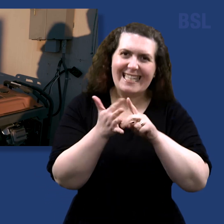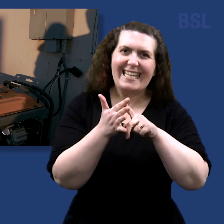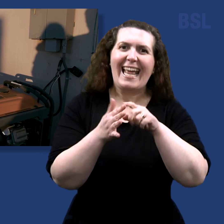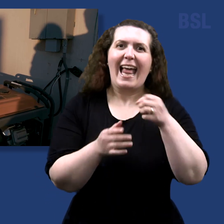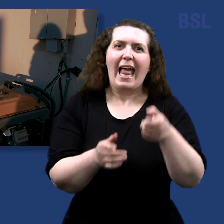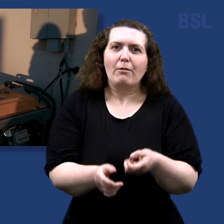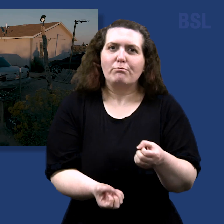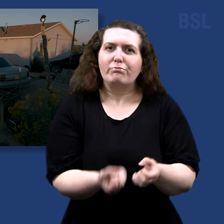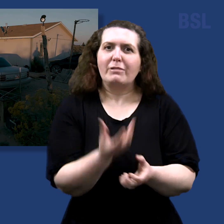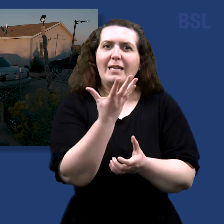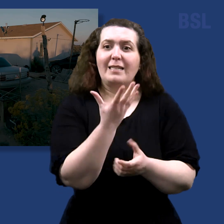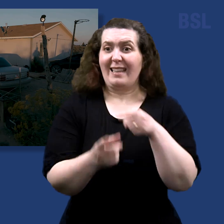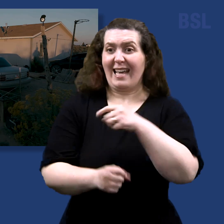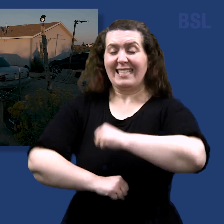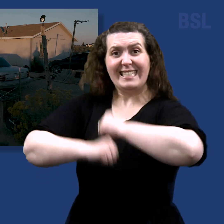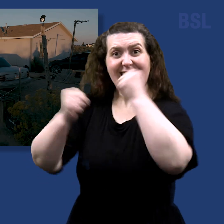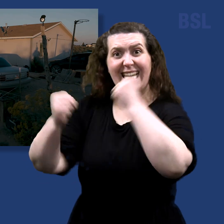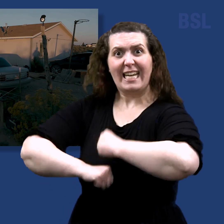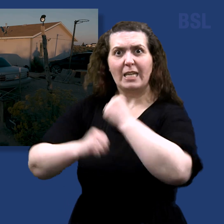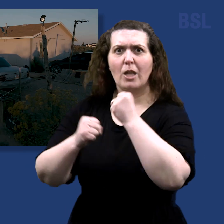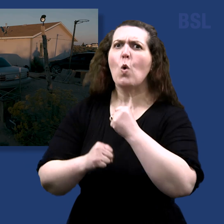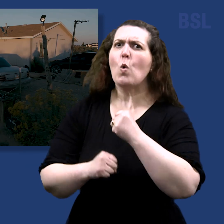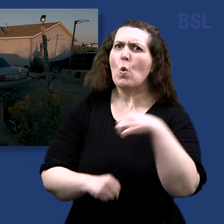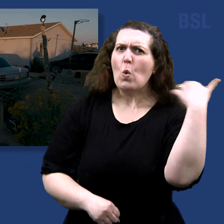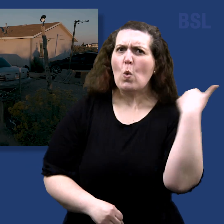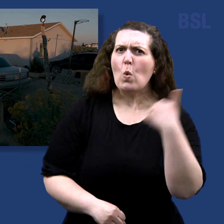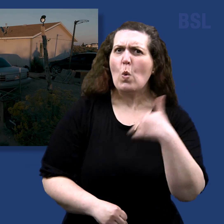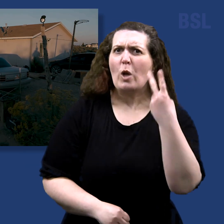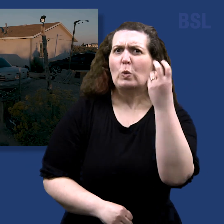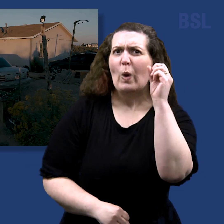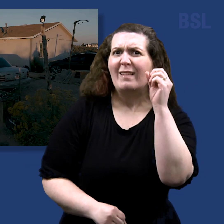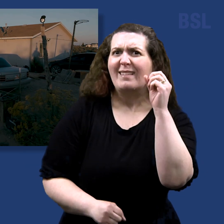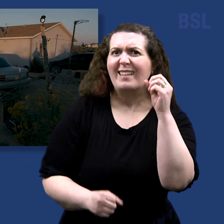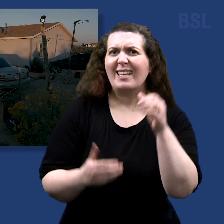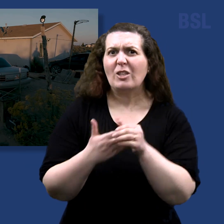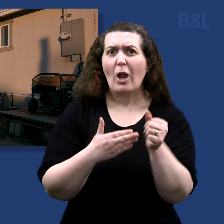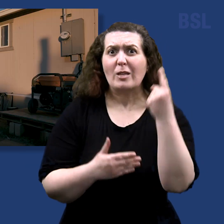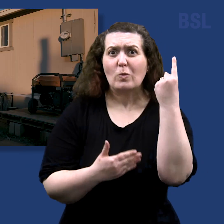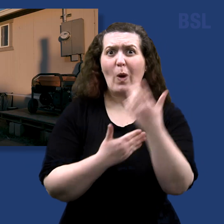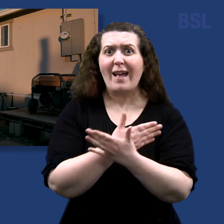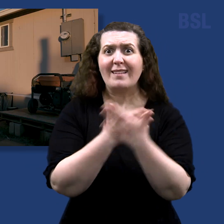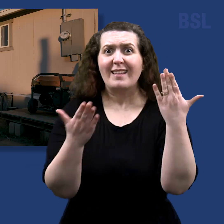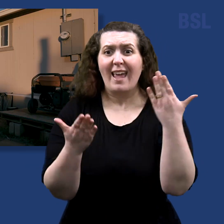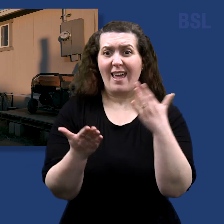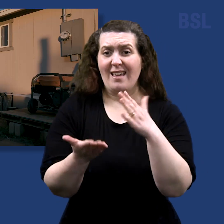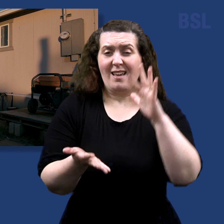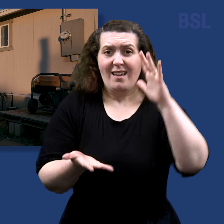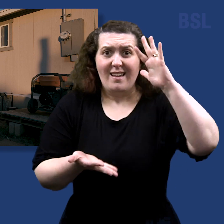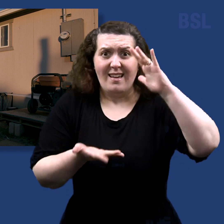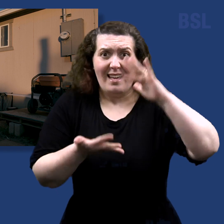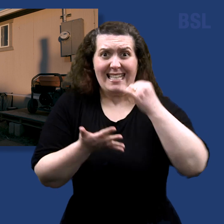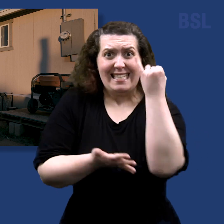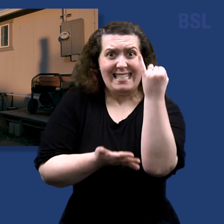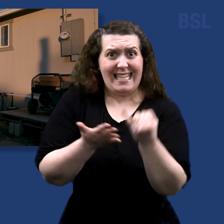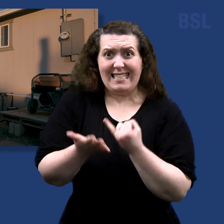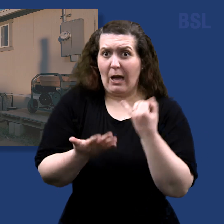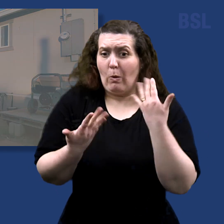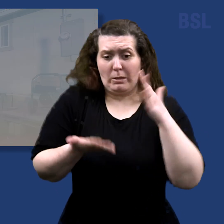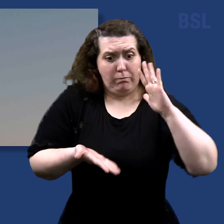generator, but it was costing us $20 a day to fill up the gap to last for six hours. Until